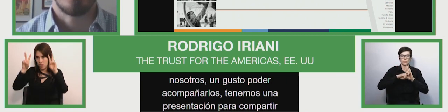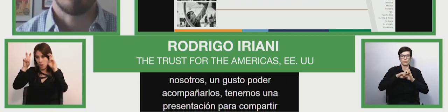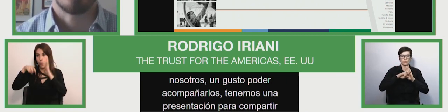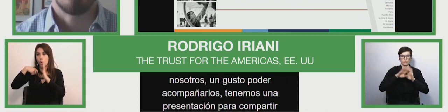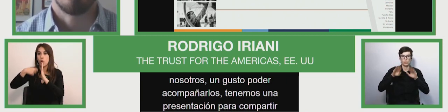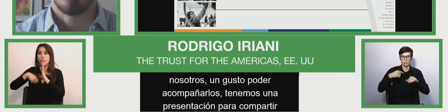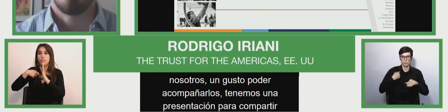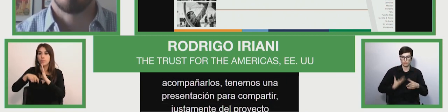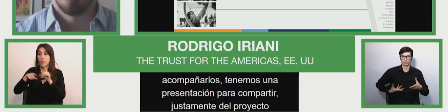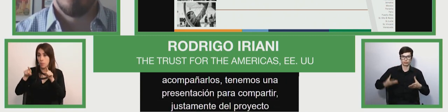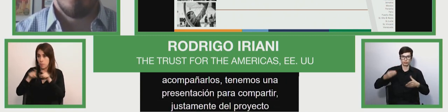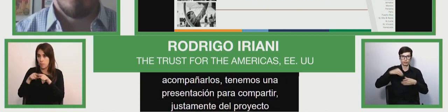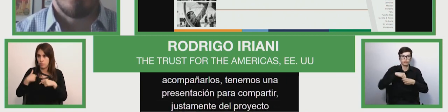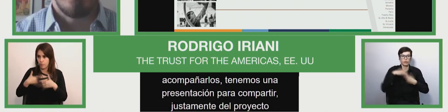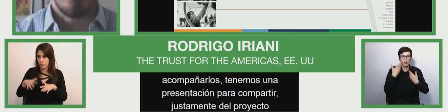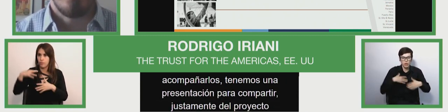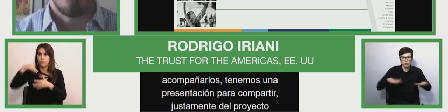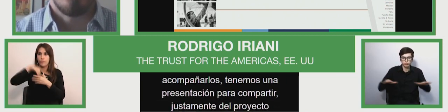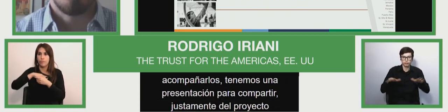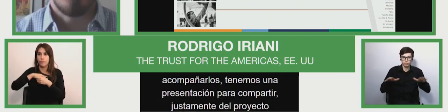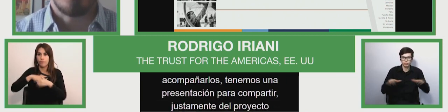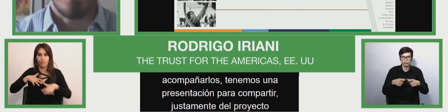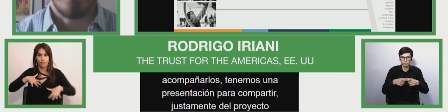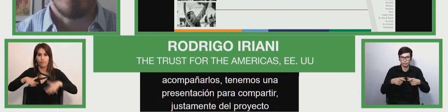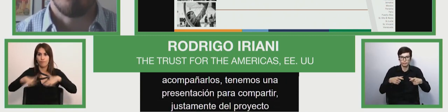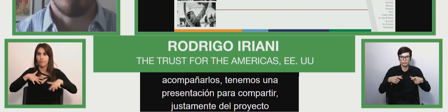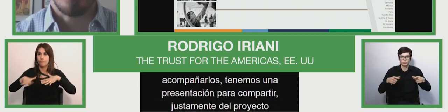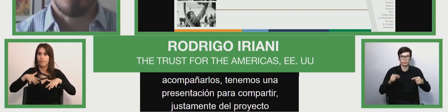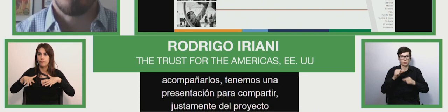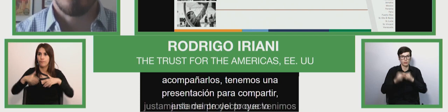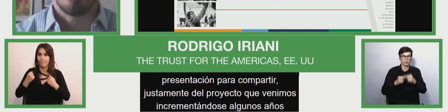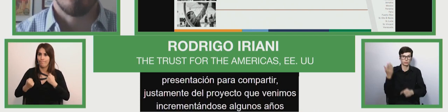we have a presentation to share